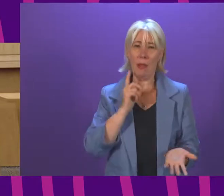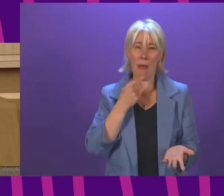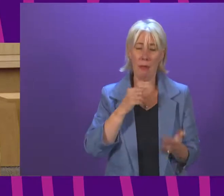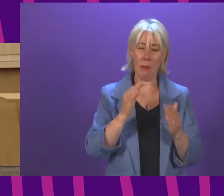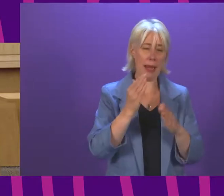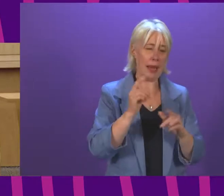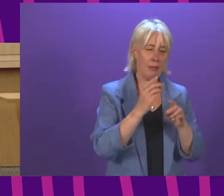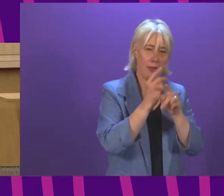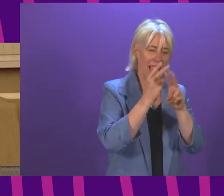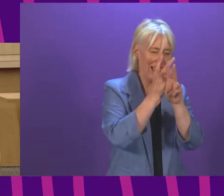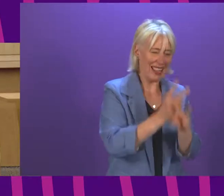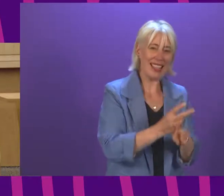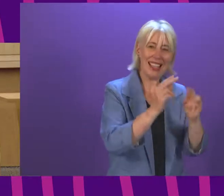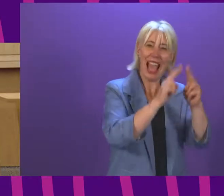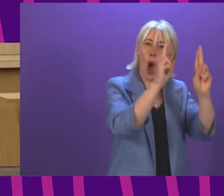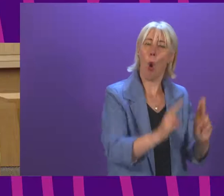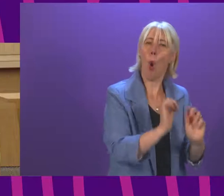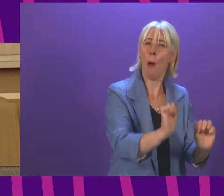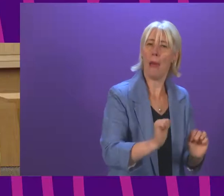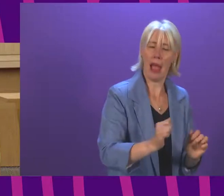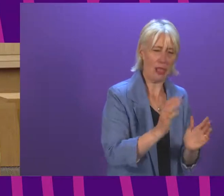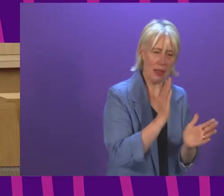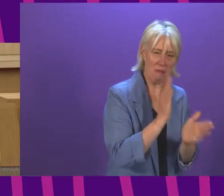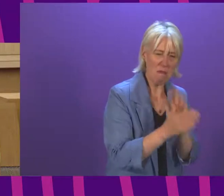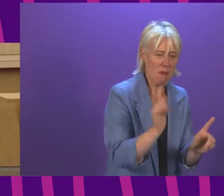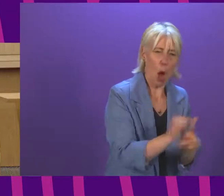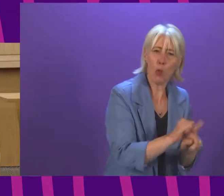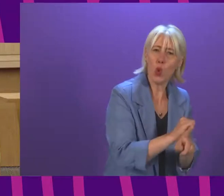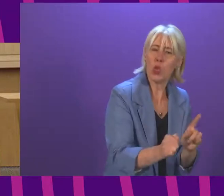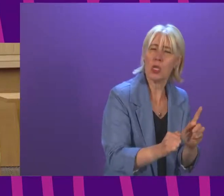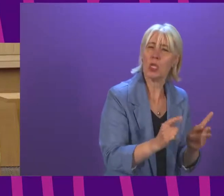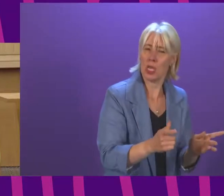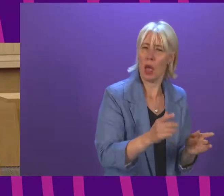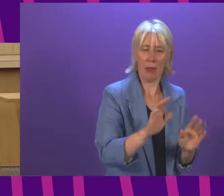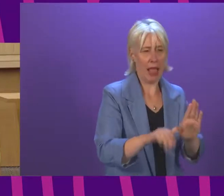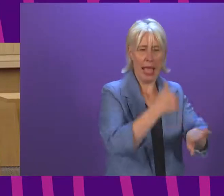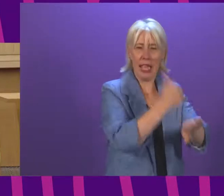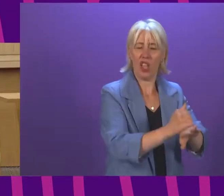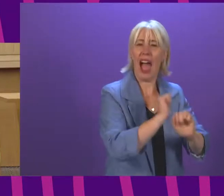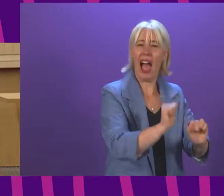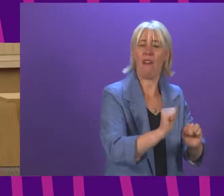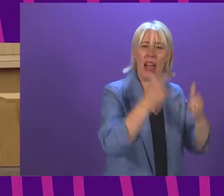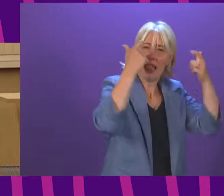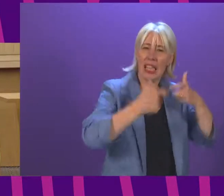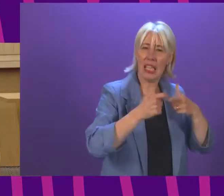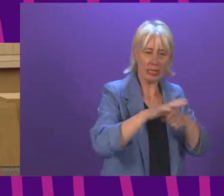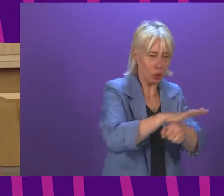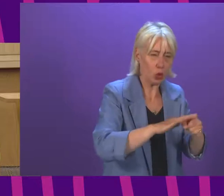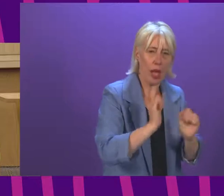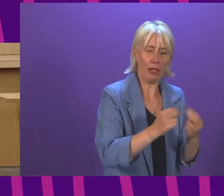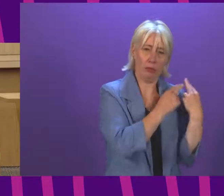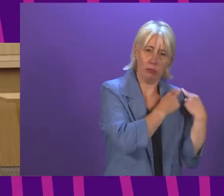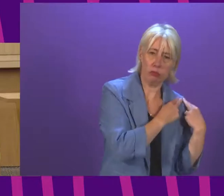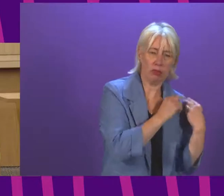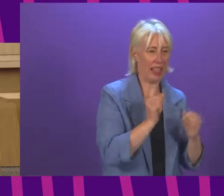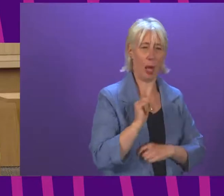home setting, with the Deputy First Minister stating that the bill was tackling abuse where institutions had a legal status and obligations of